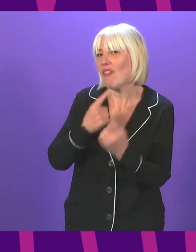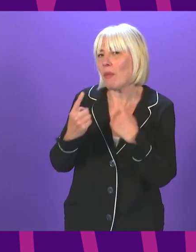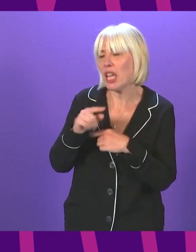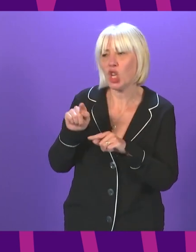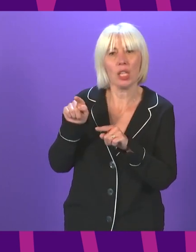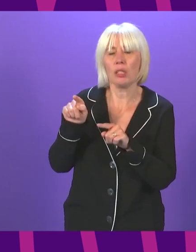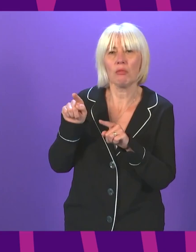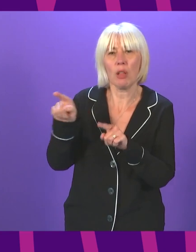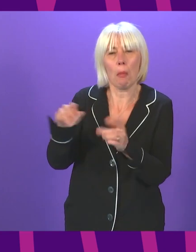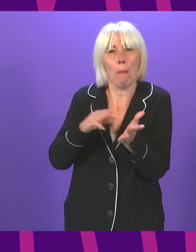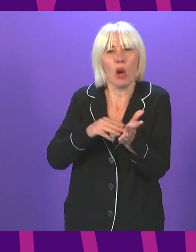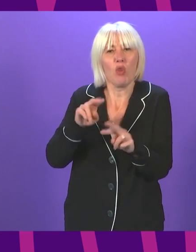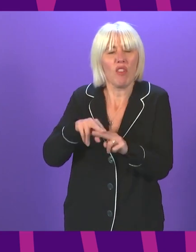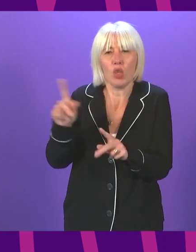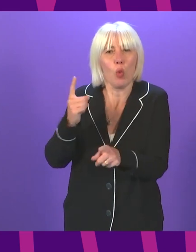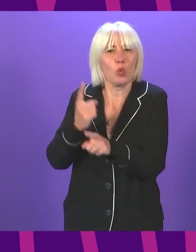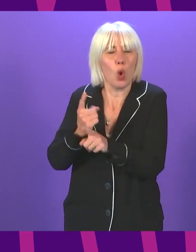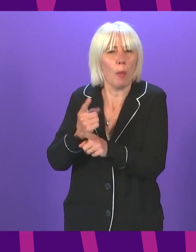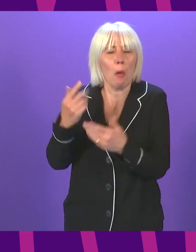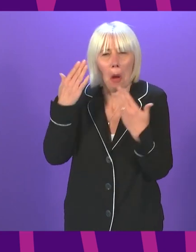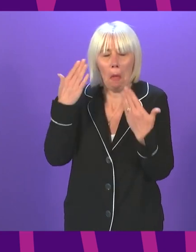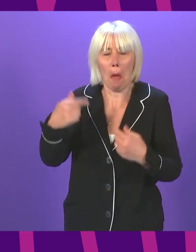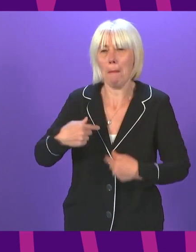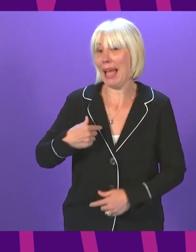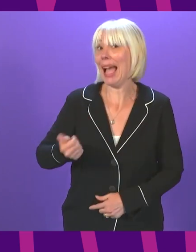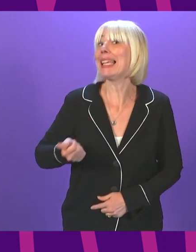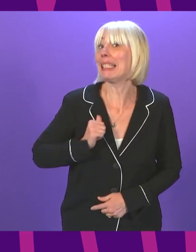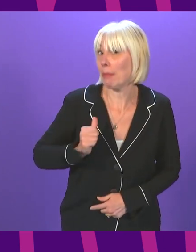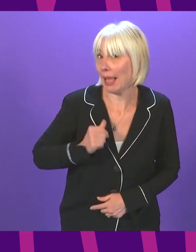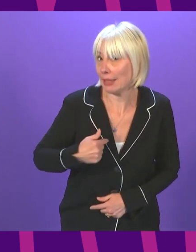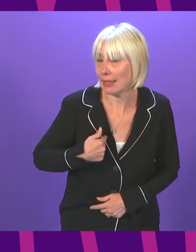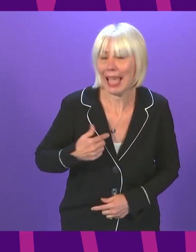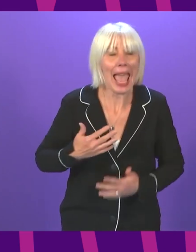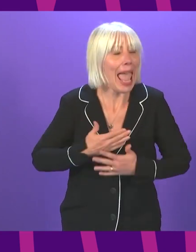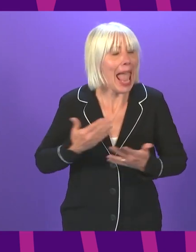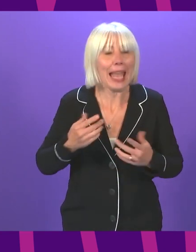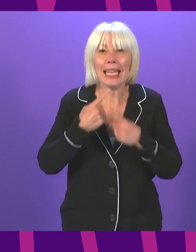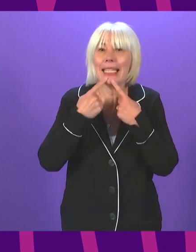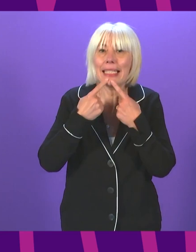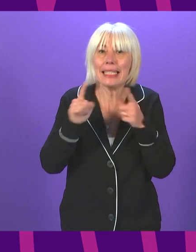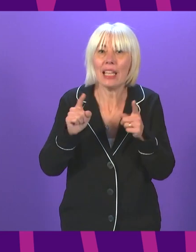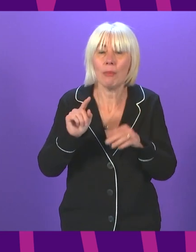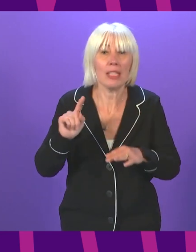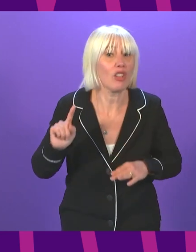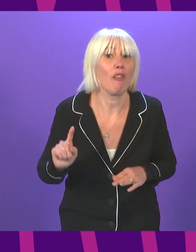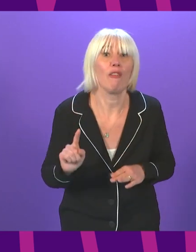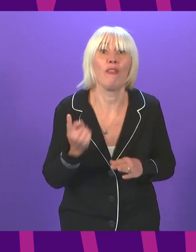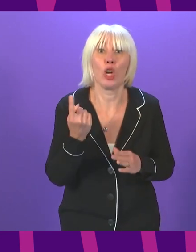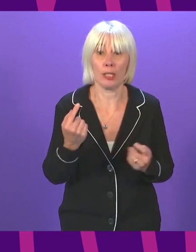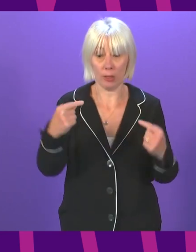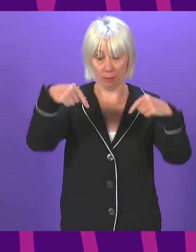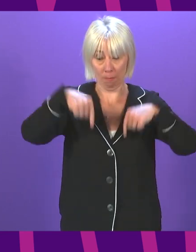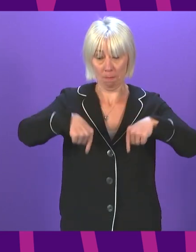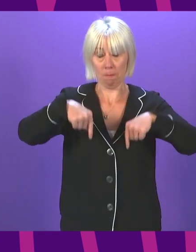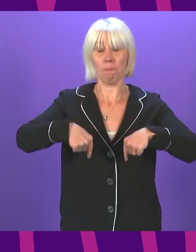Murdo Fraser refers, but it is certainly my expectation that any and all statements are made in the first instance to this